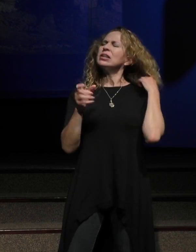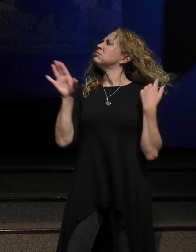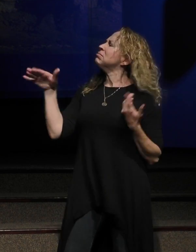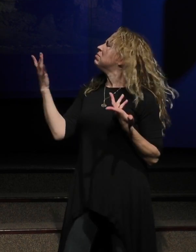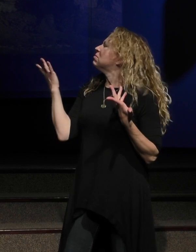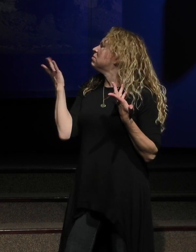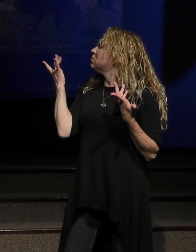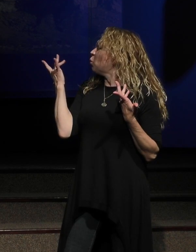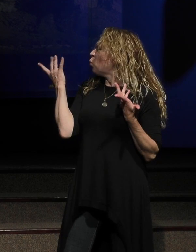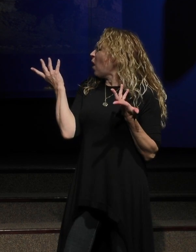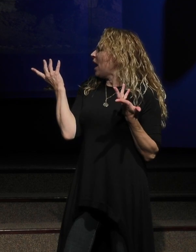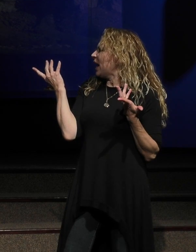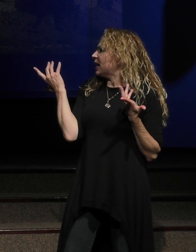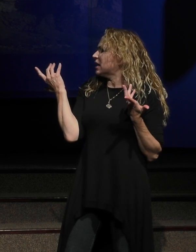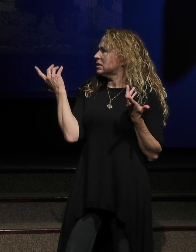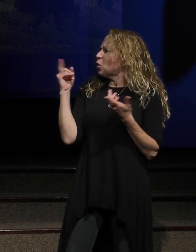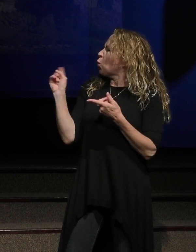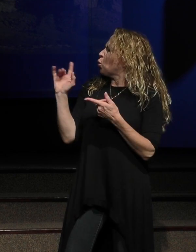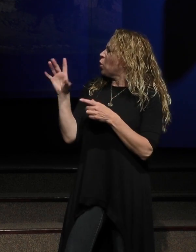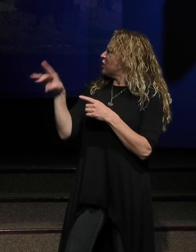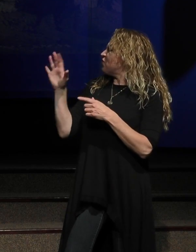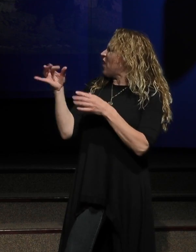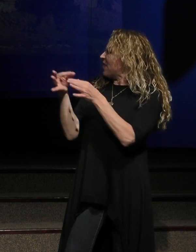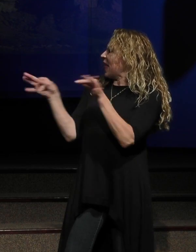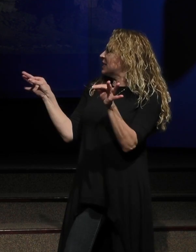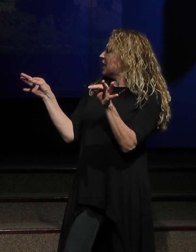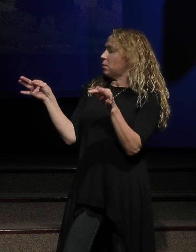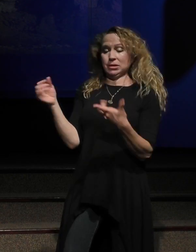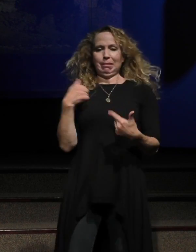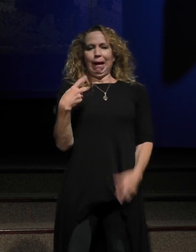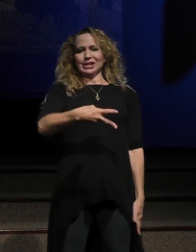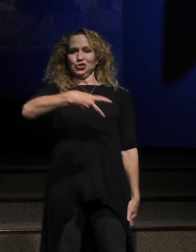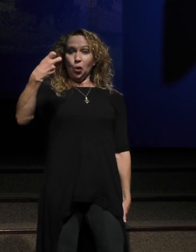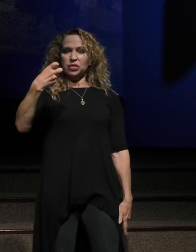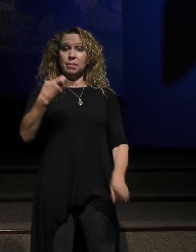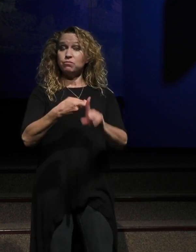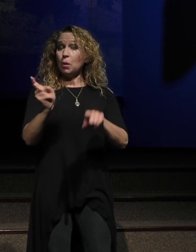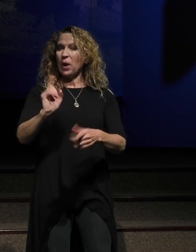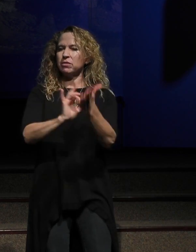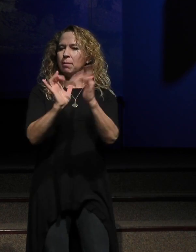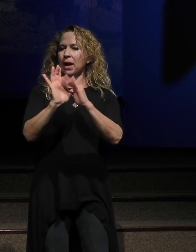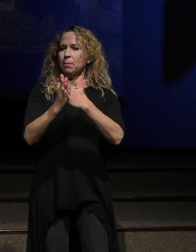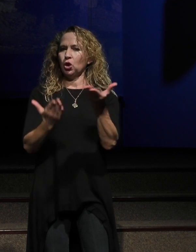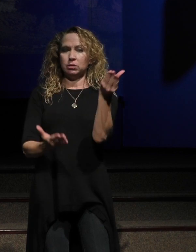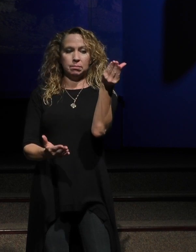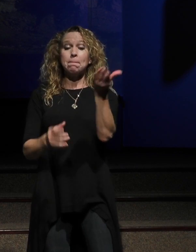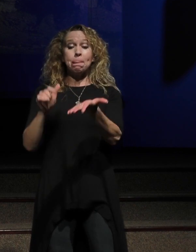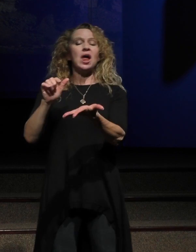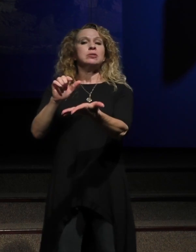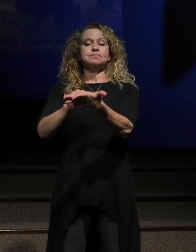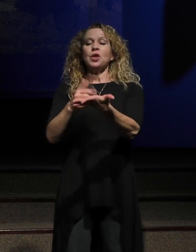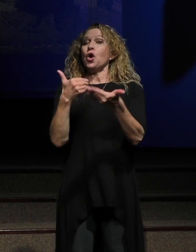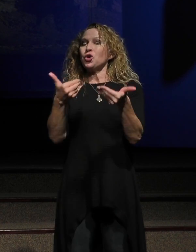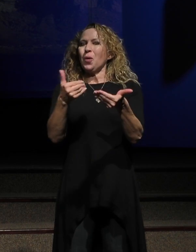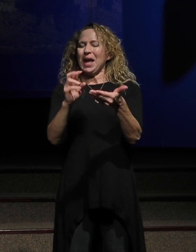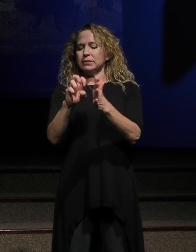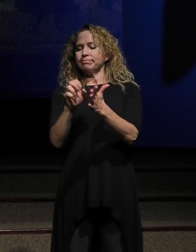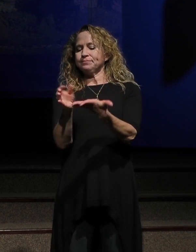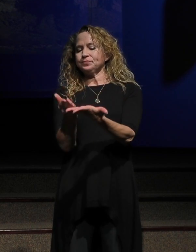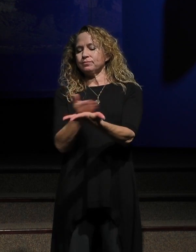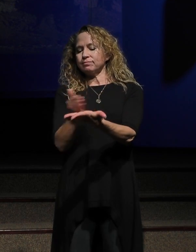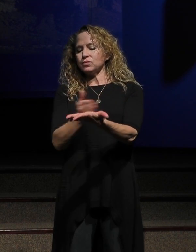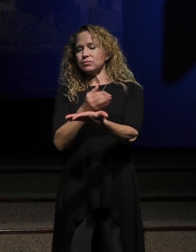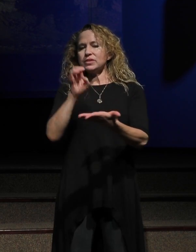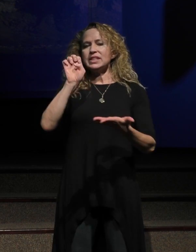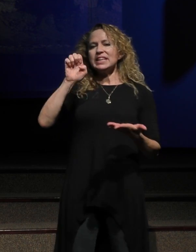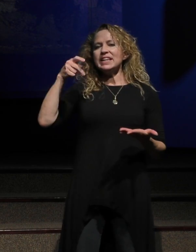flat out going to tell you, I stole them. I stole them from the Bible. If you keep your finger here and to turn with me just a little bit over to the